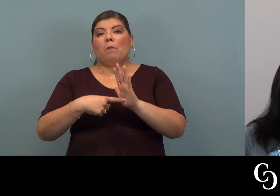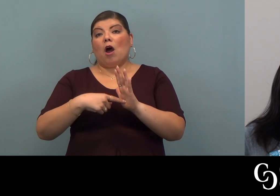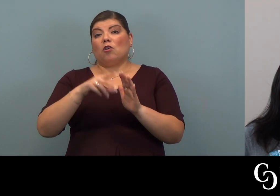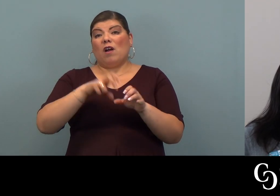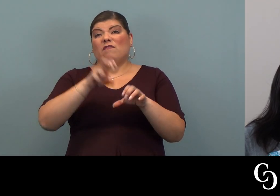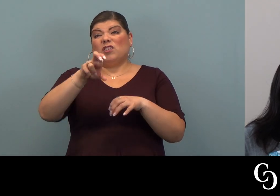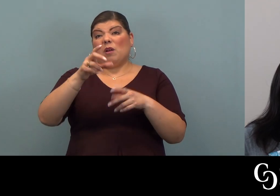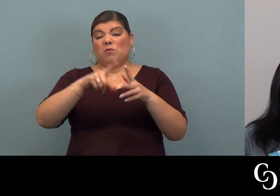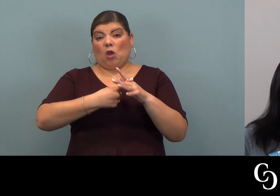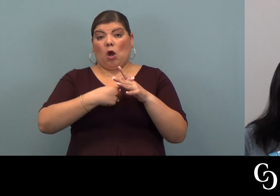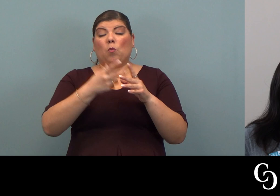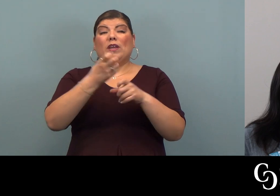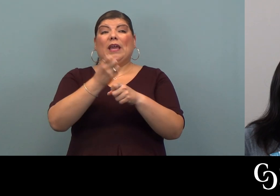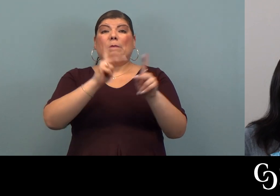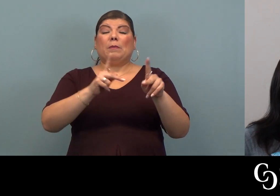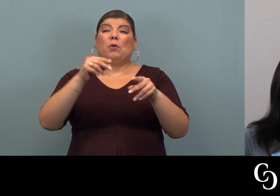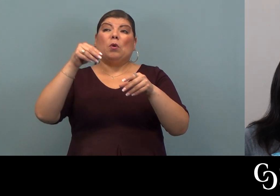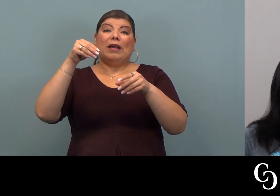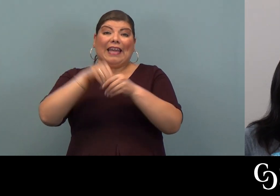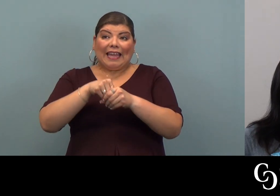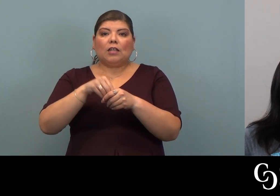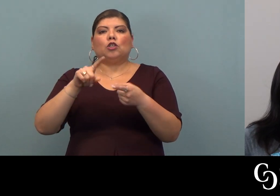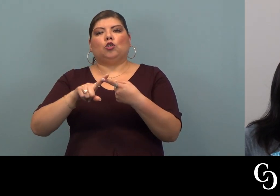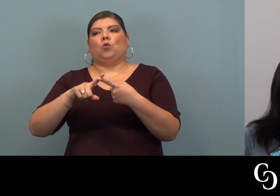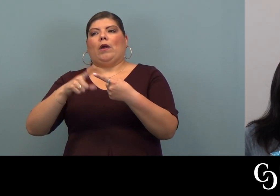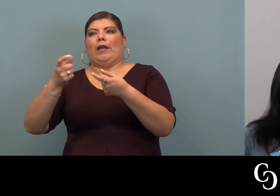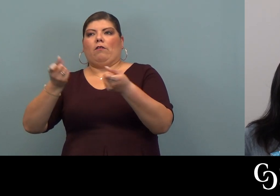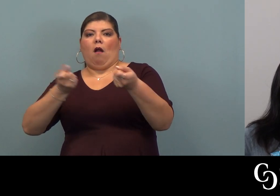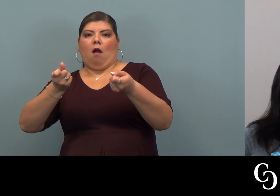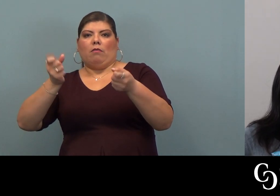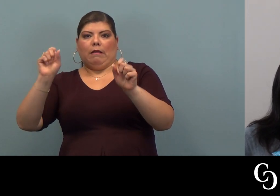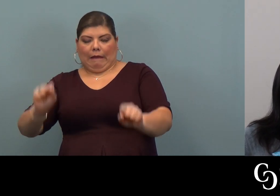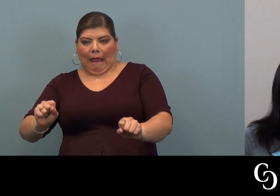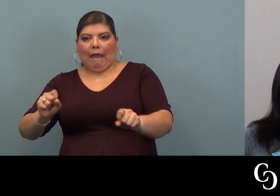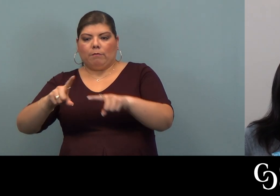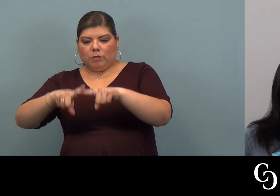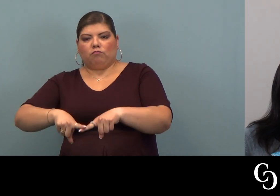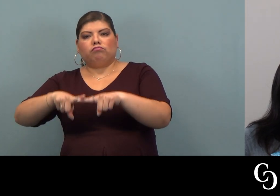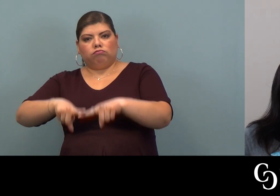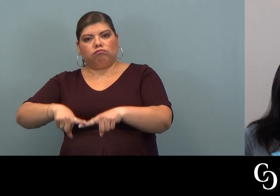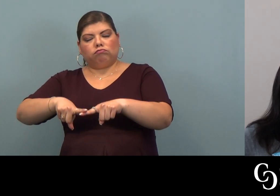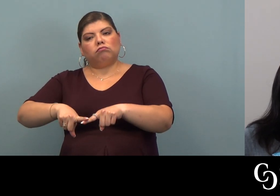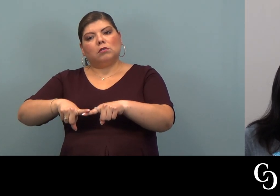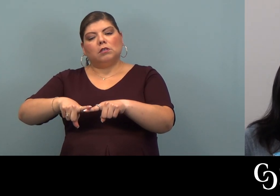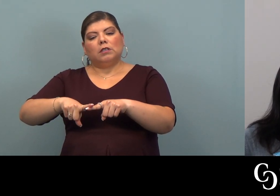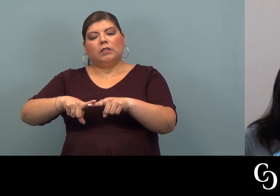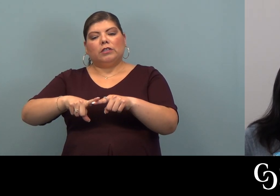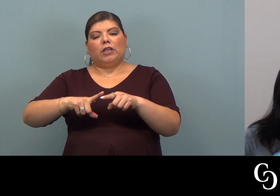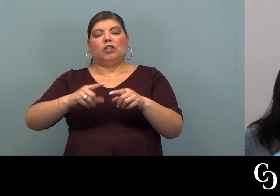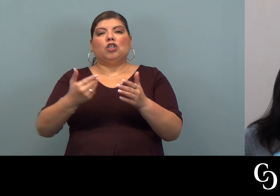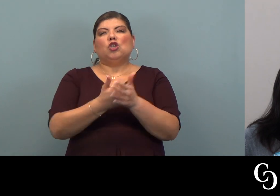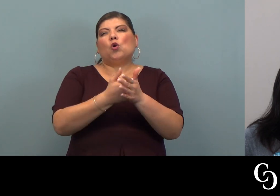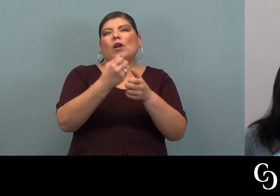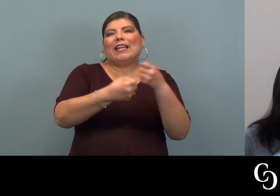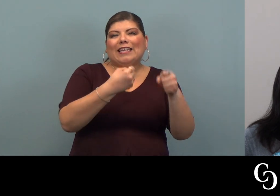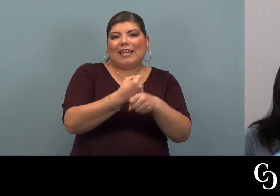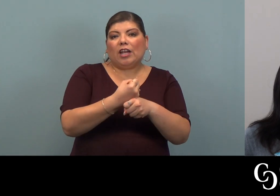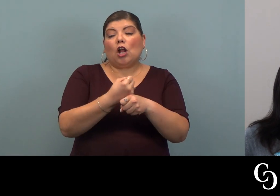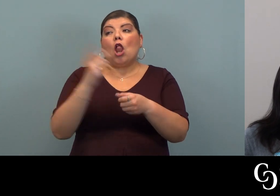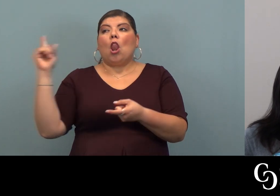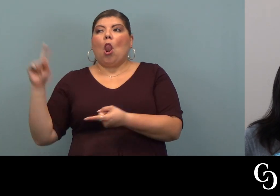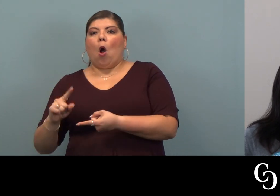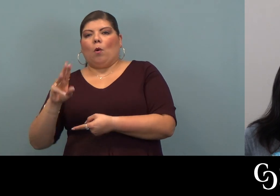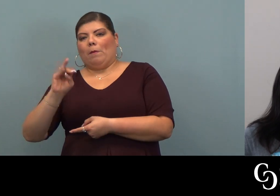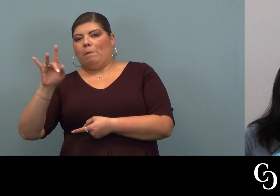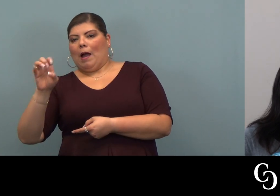the model of Jumpstart is that we get folks into a reliable vehicle that's newer in year, lower in miles,